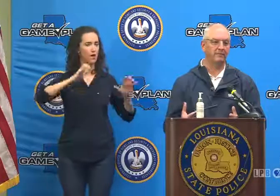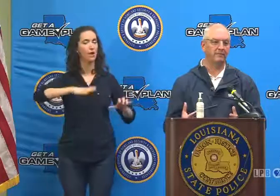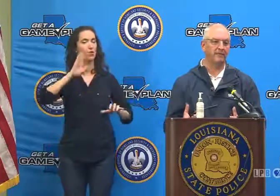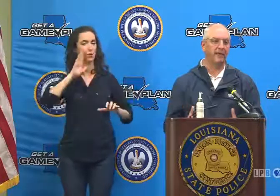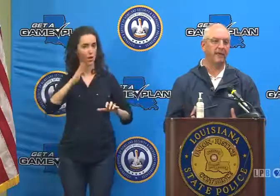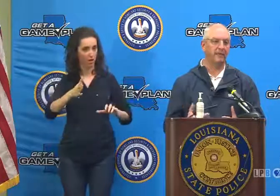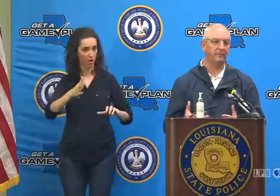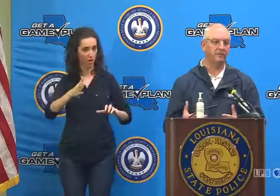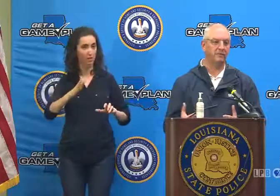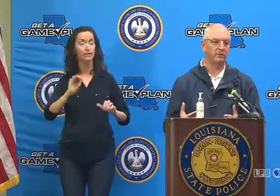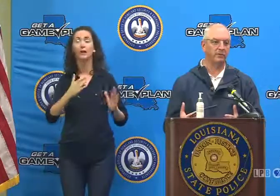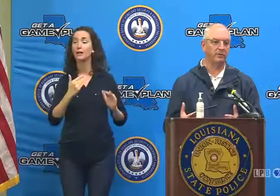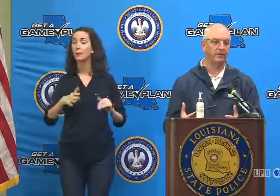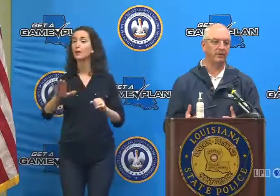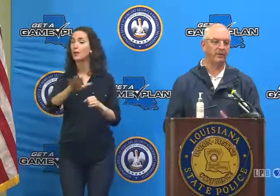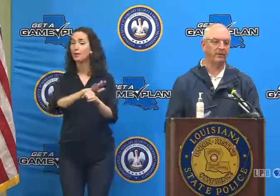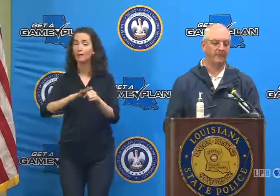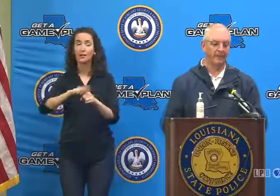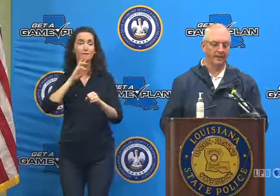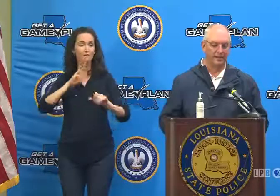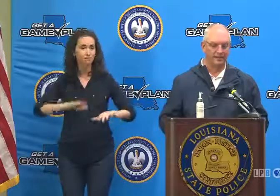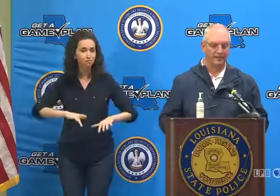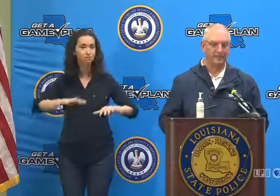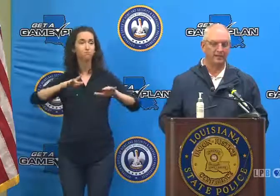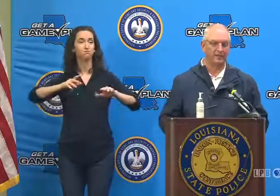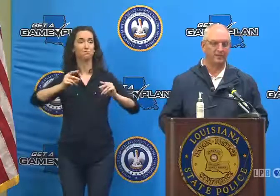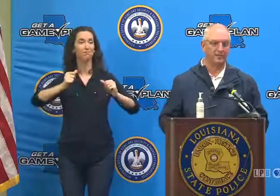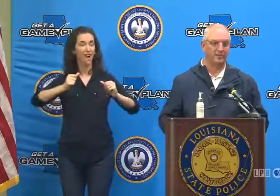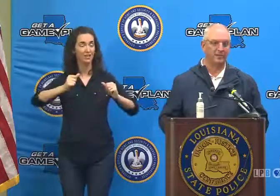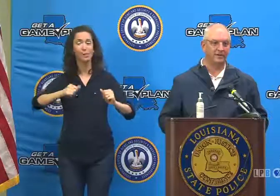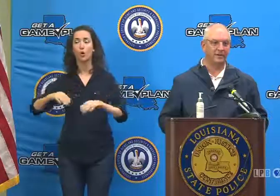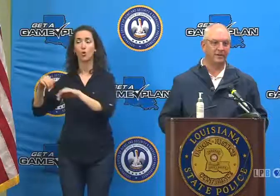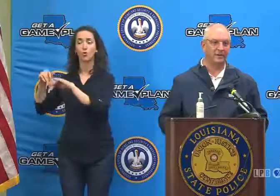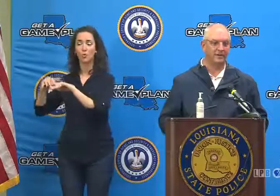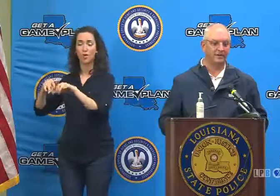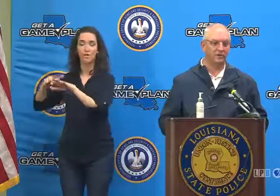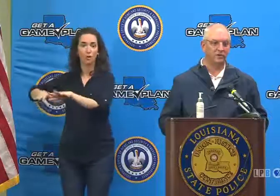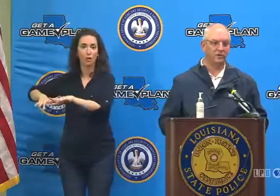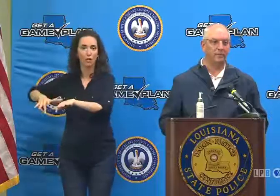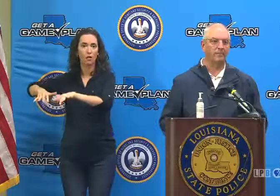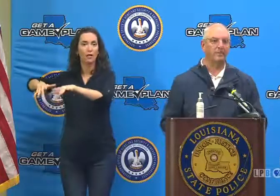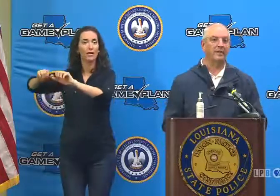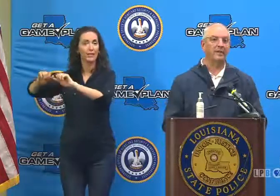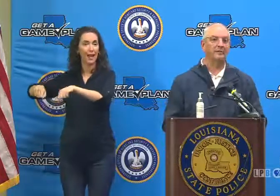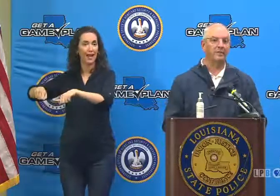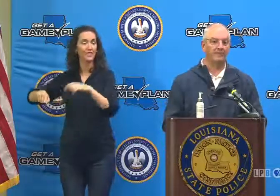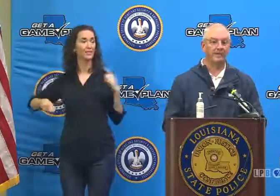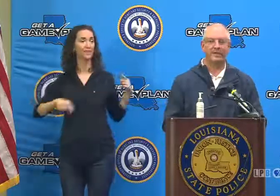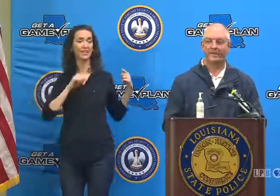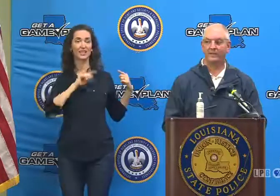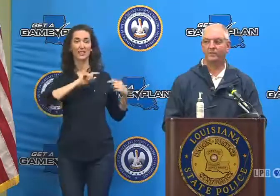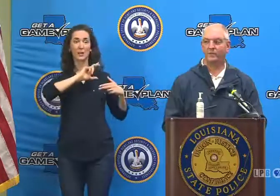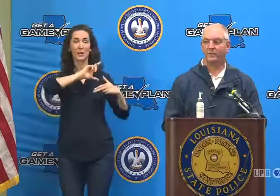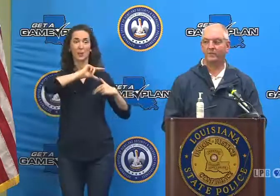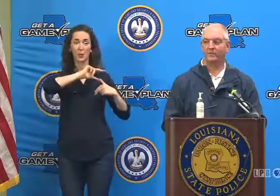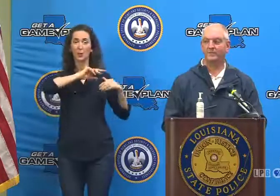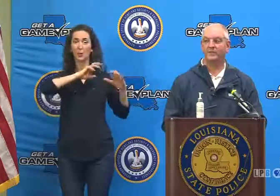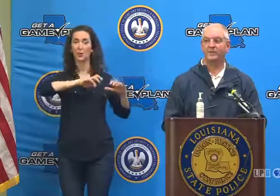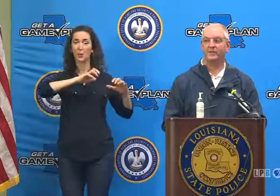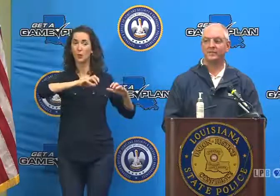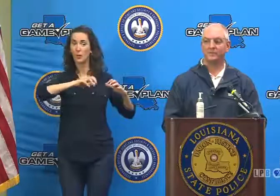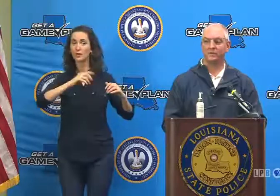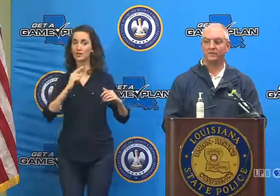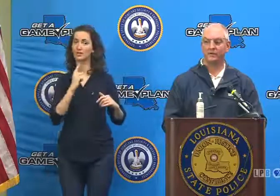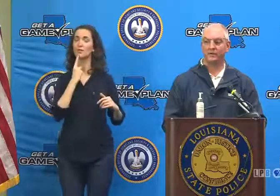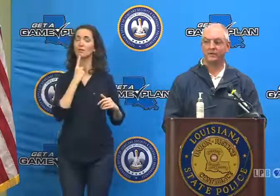flash flooding and potentially river flooding. This is a very serious storm, particularly in those areas